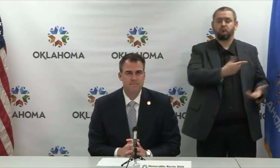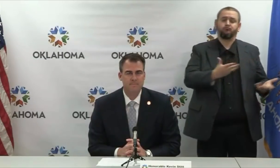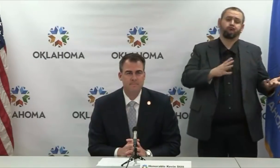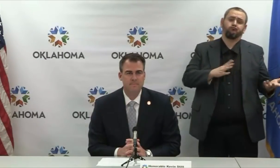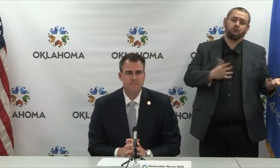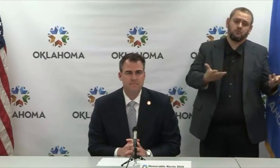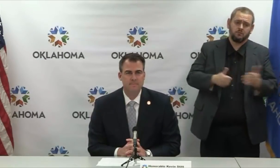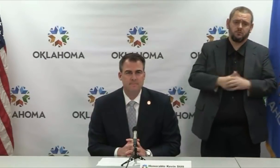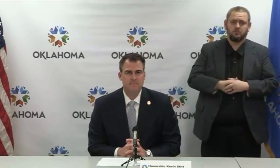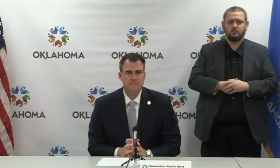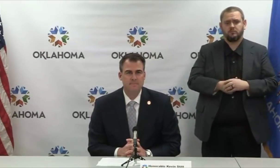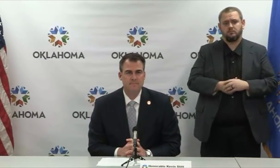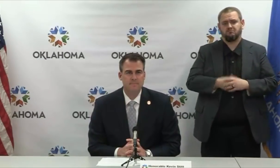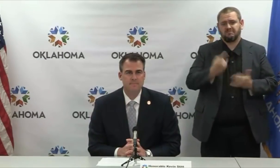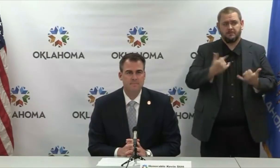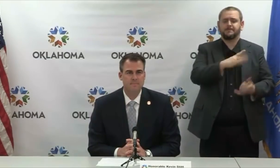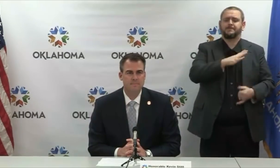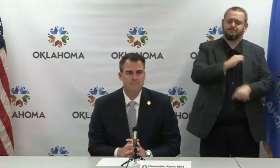Janelle Stucklein.